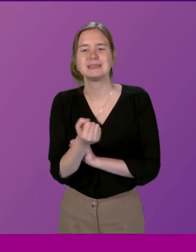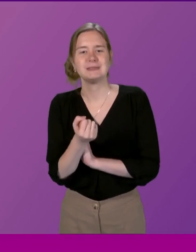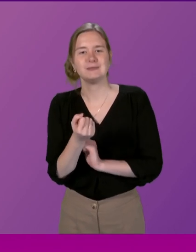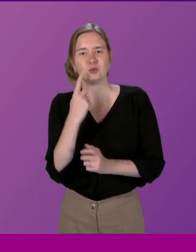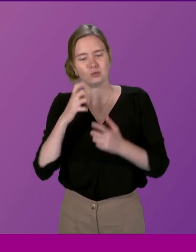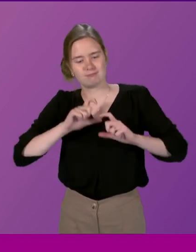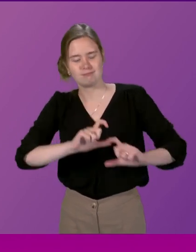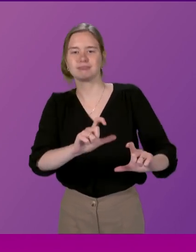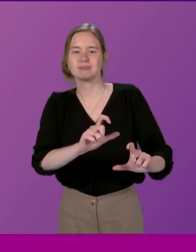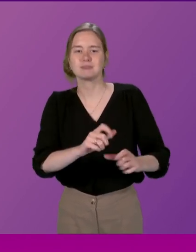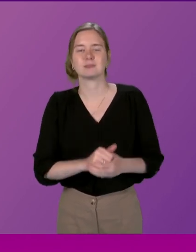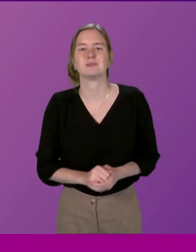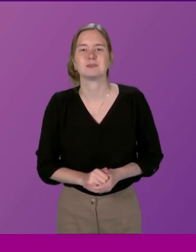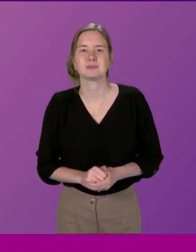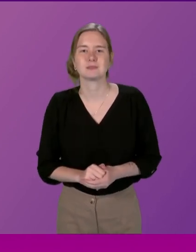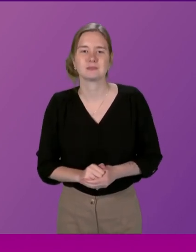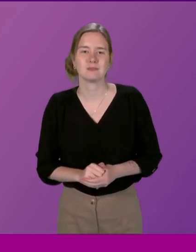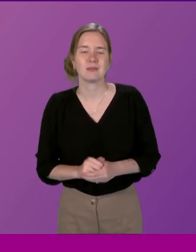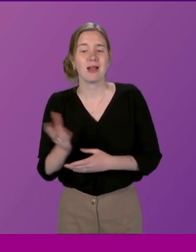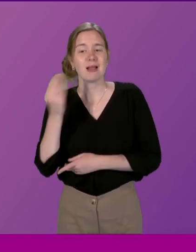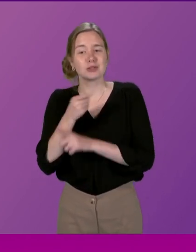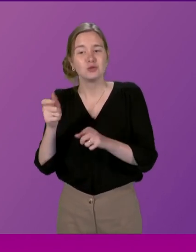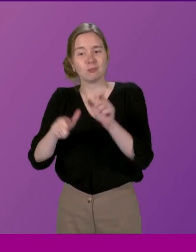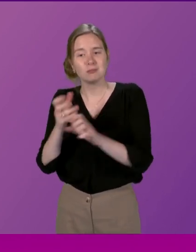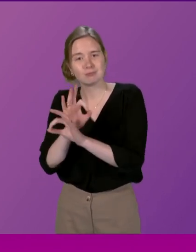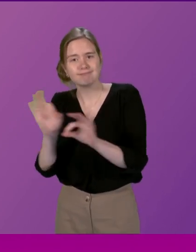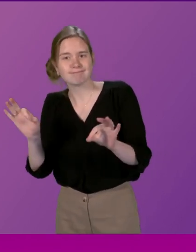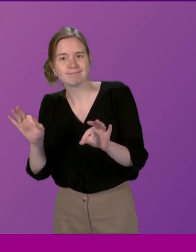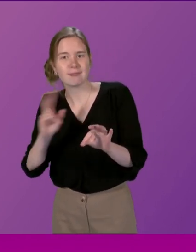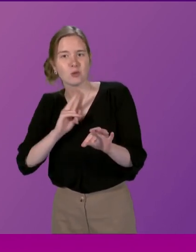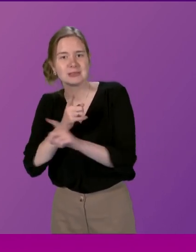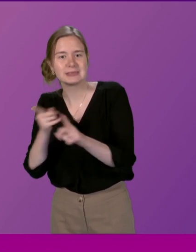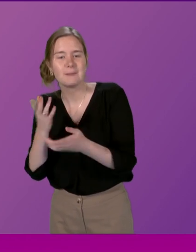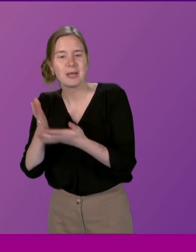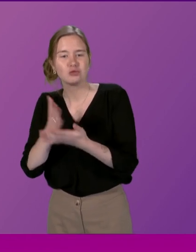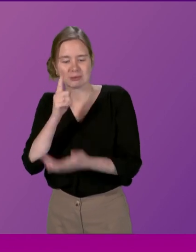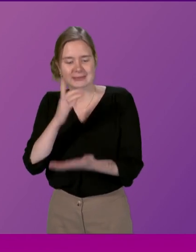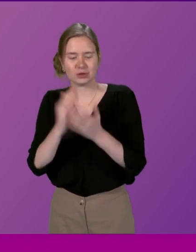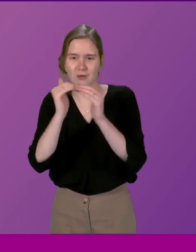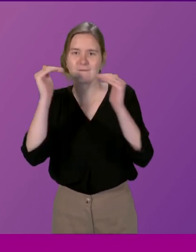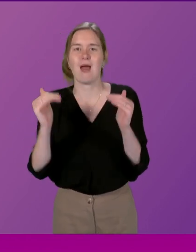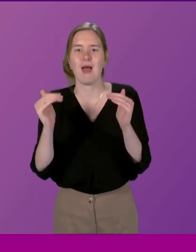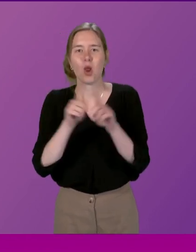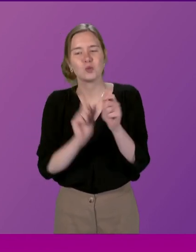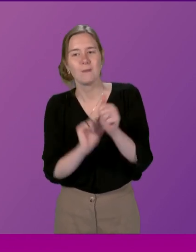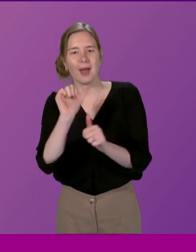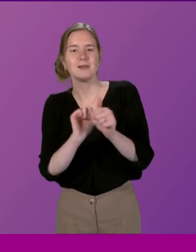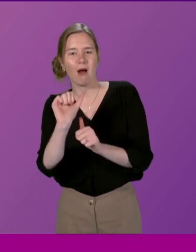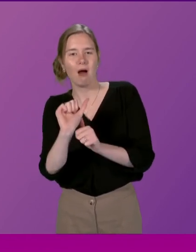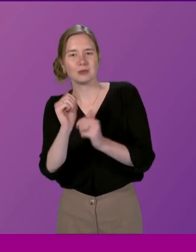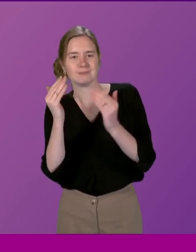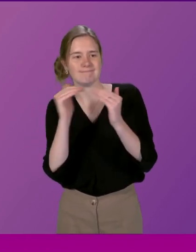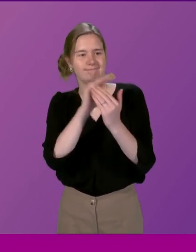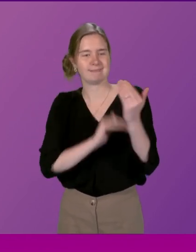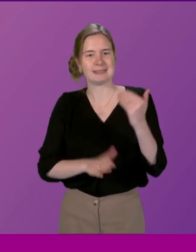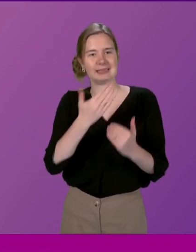pursue. Listening to seldom heard voices is fundamental if we want to ensure that decisions we make are fairer and better meet the needs